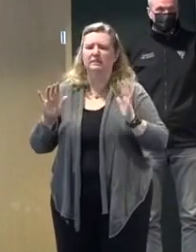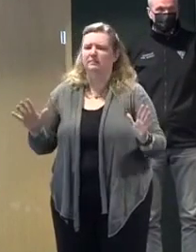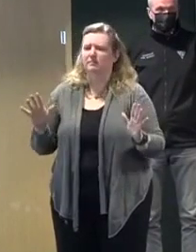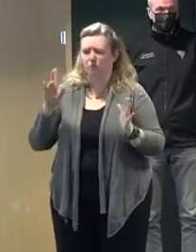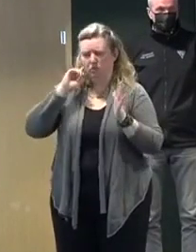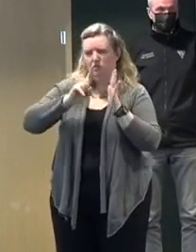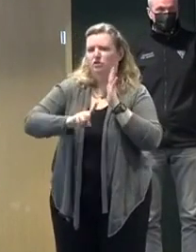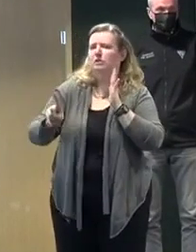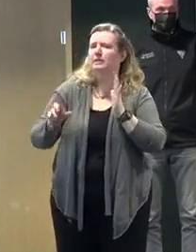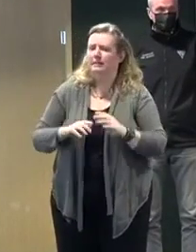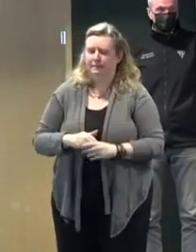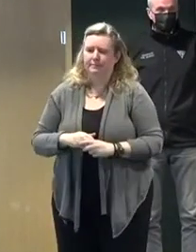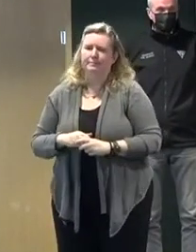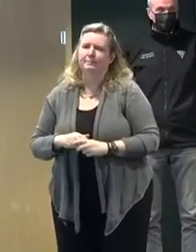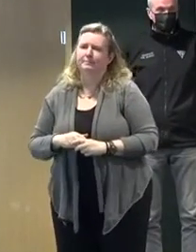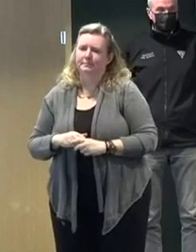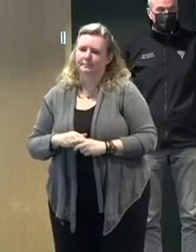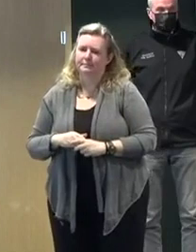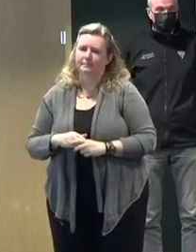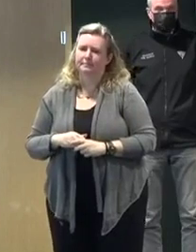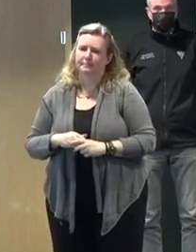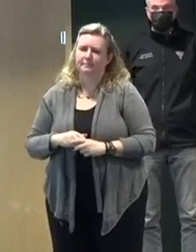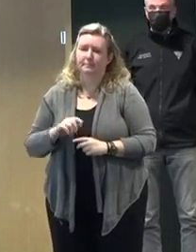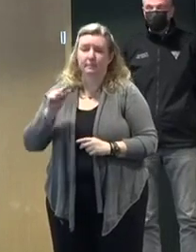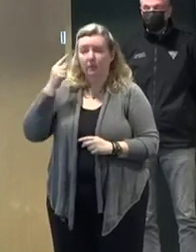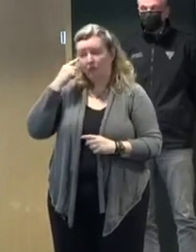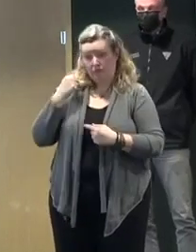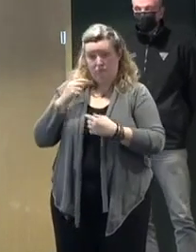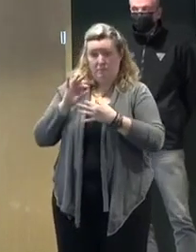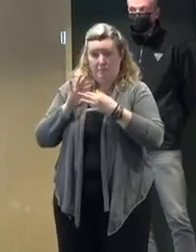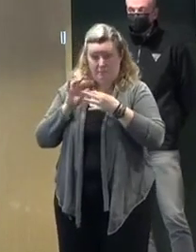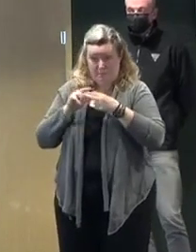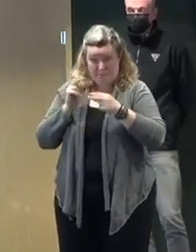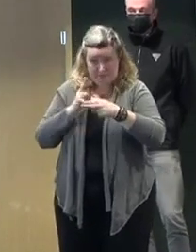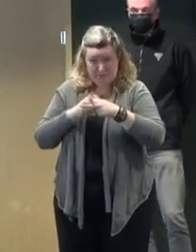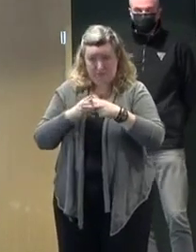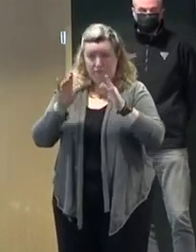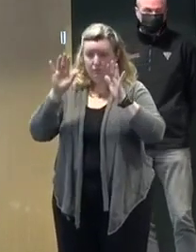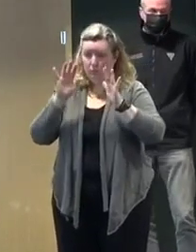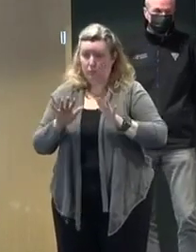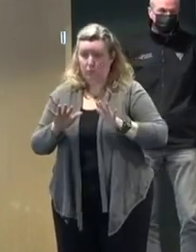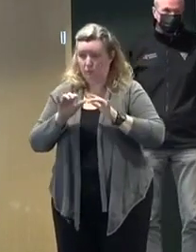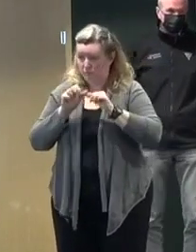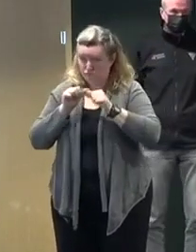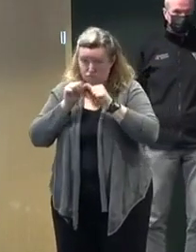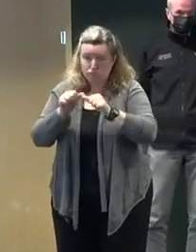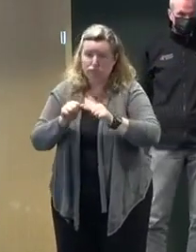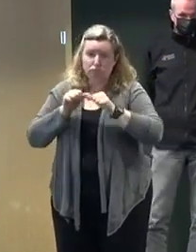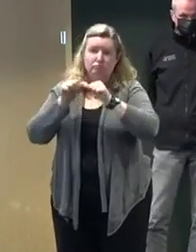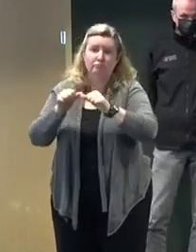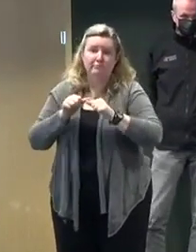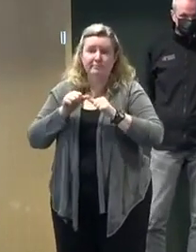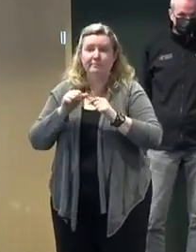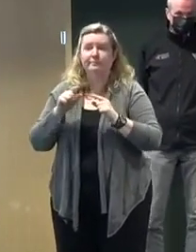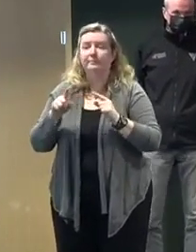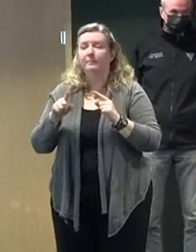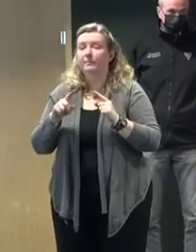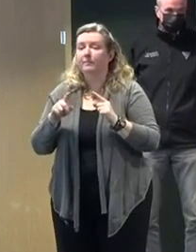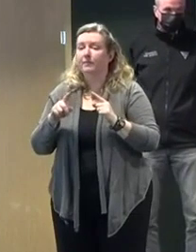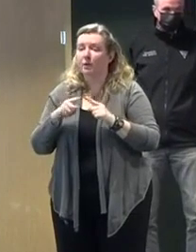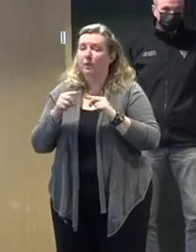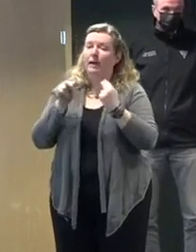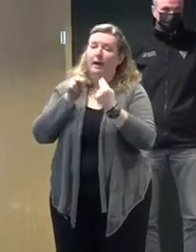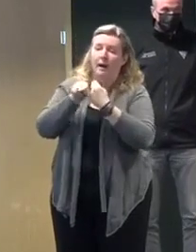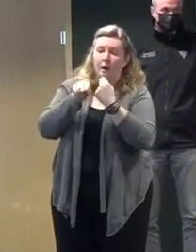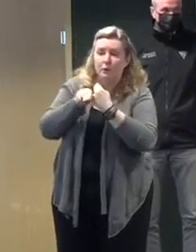As the Gov said, this storm is going to have a tail. What does that mean? Well, once we get the lanes open, we still have to push back shoulders and make sure that we have